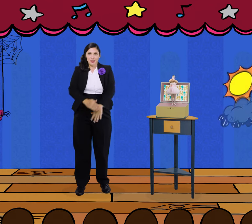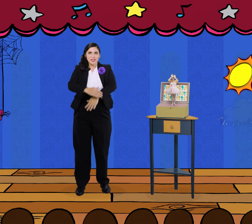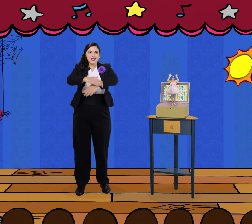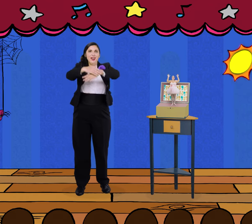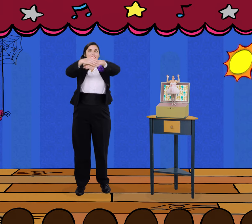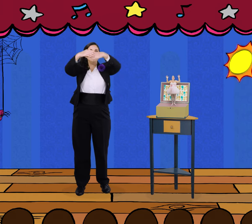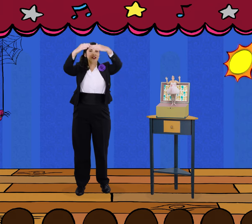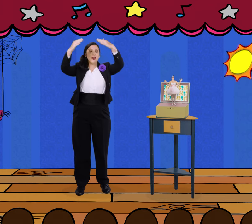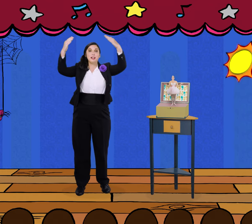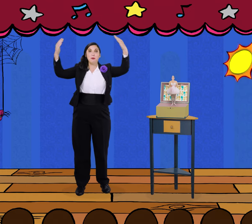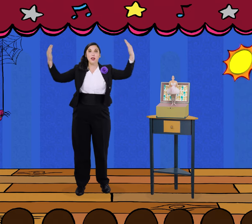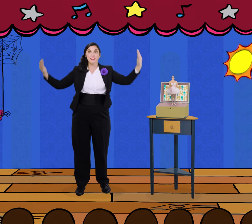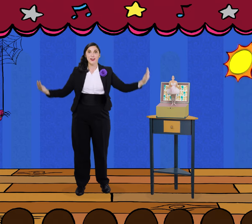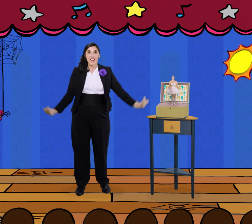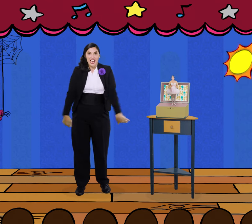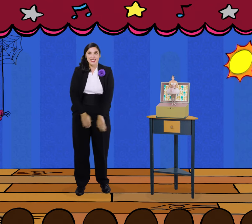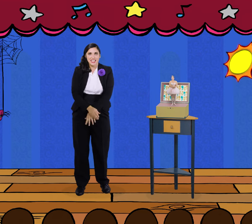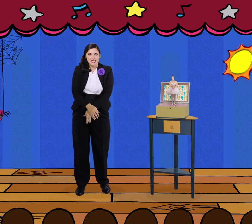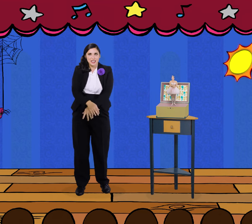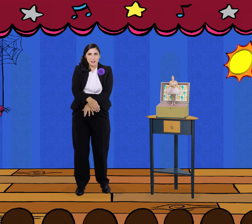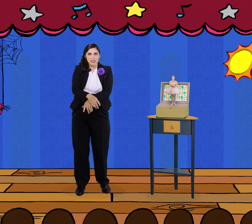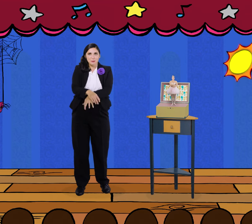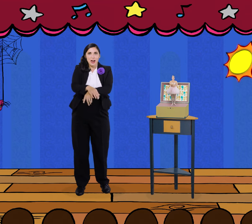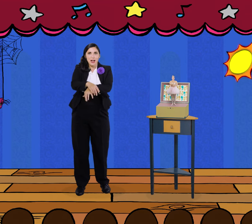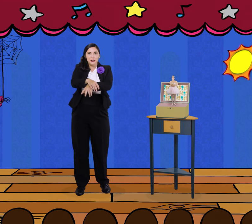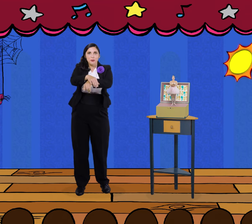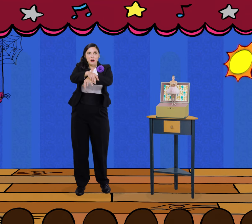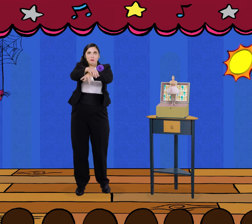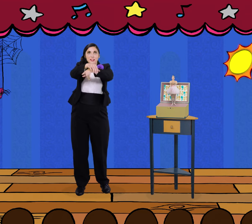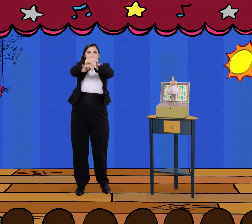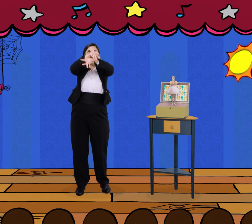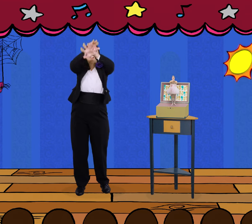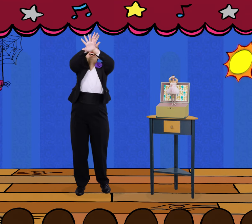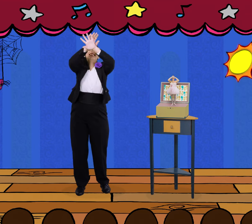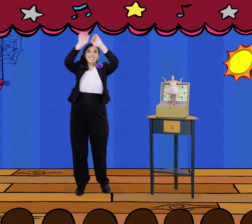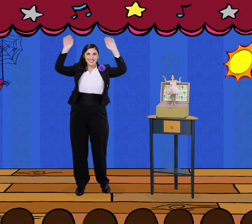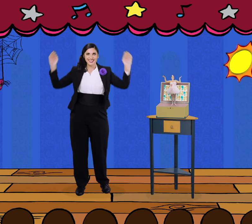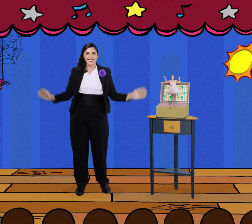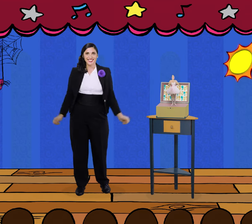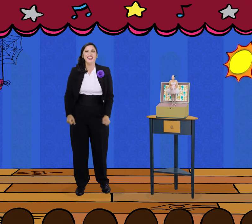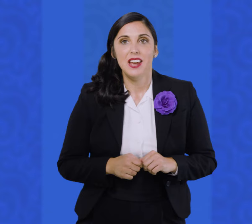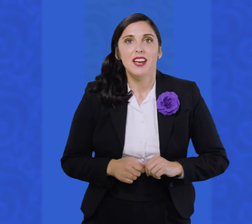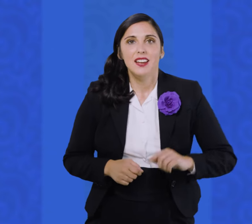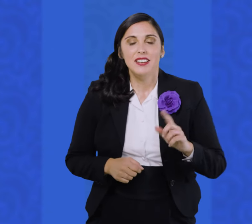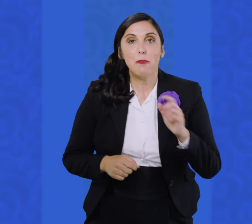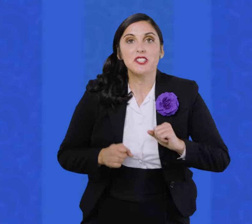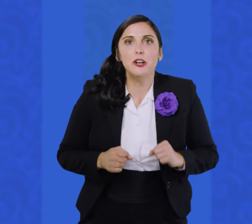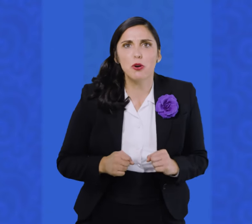the sun and dried up all the rain And the itsy bitsy spider climbed up the spout again Now pretend we're